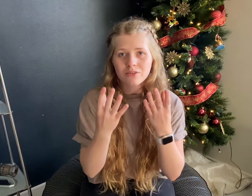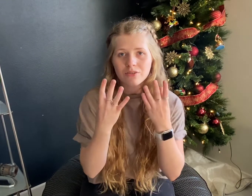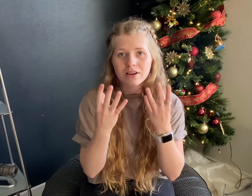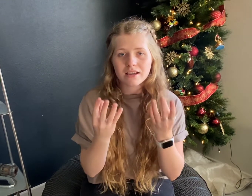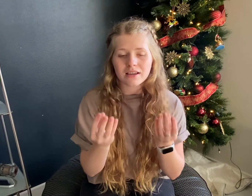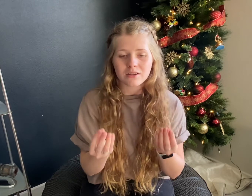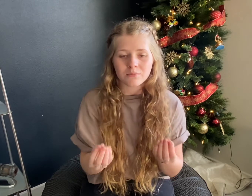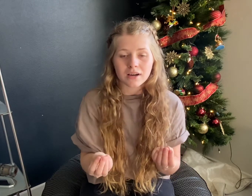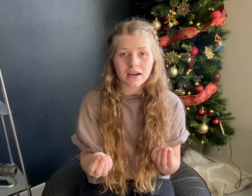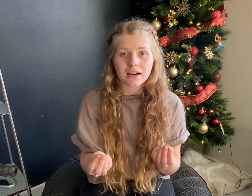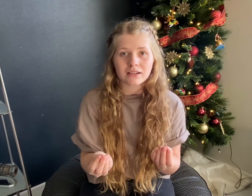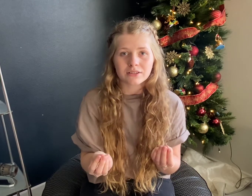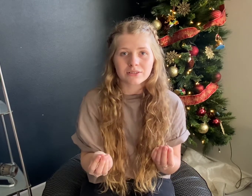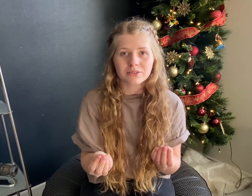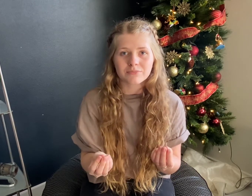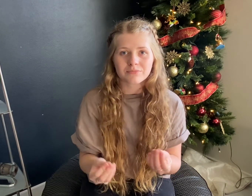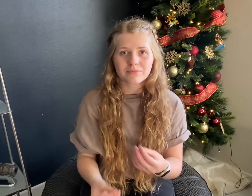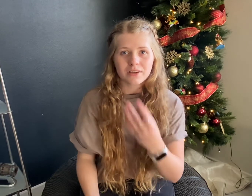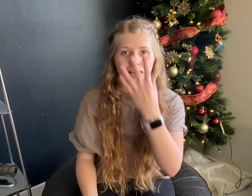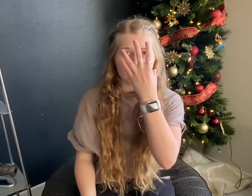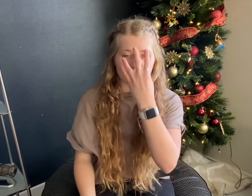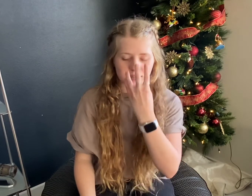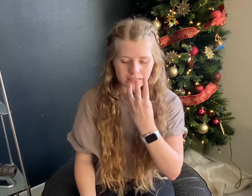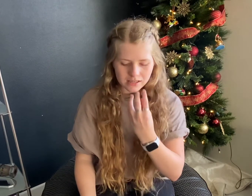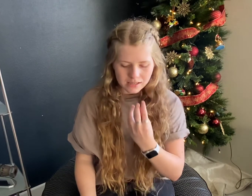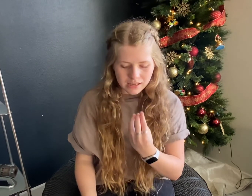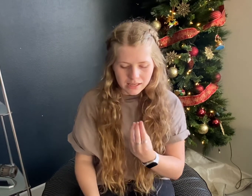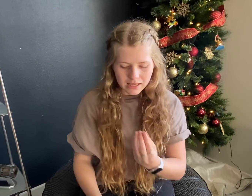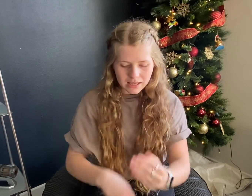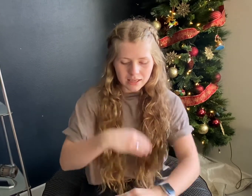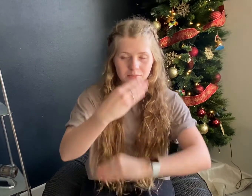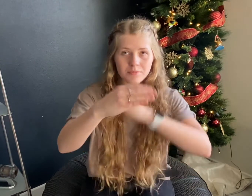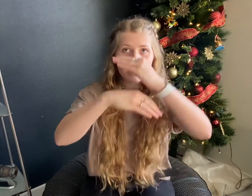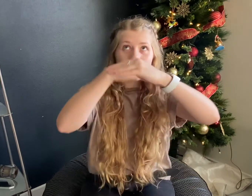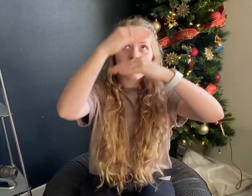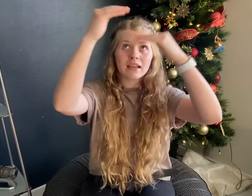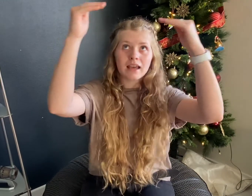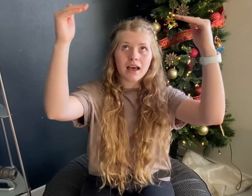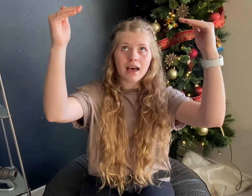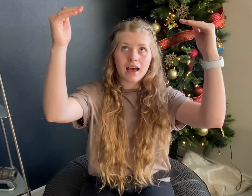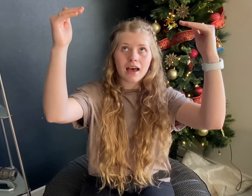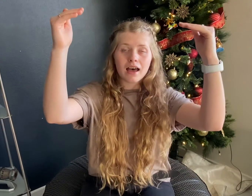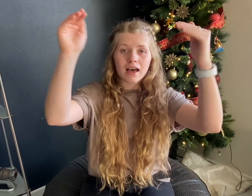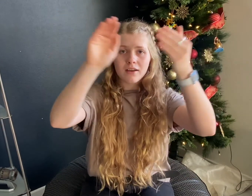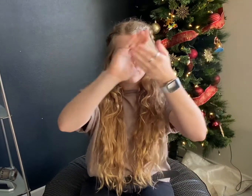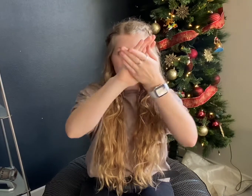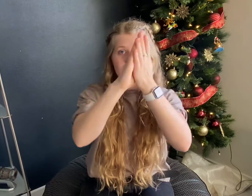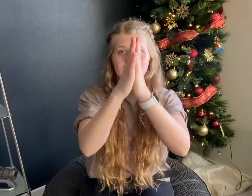and mild. Sleep in heavenly